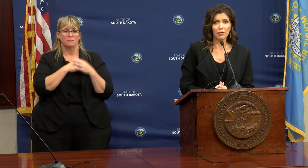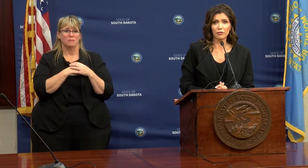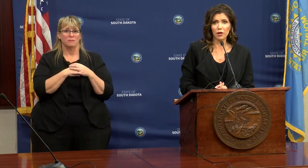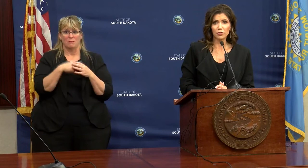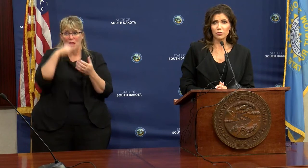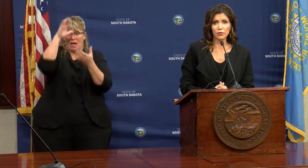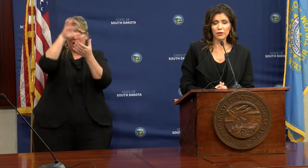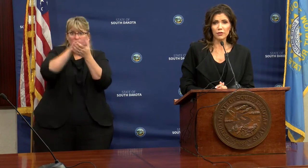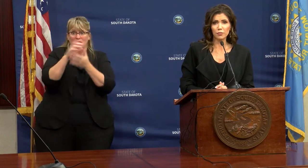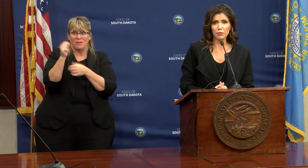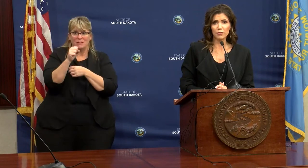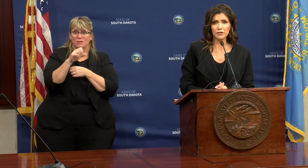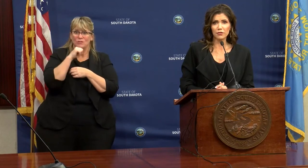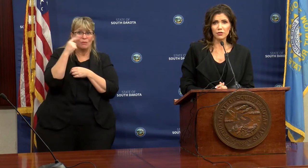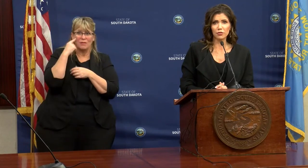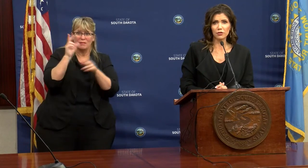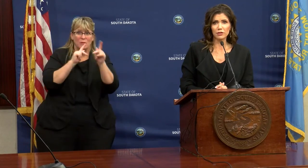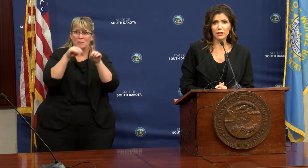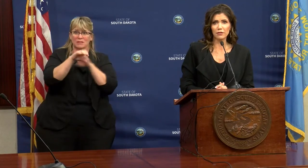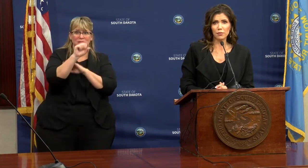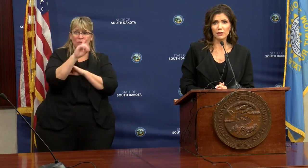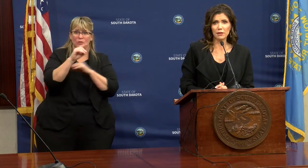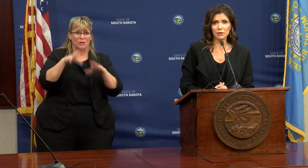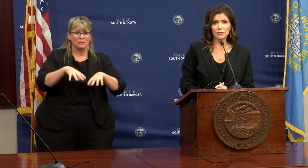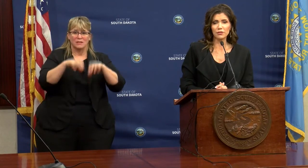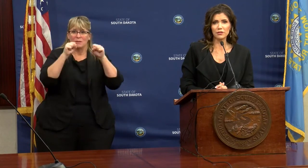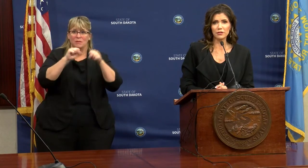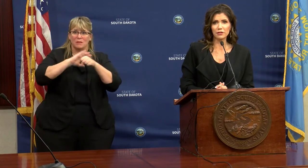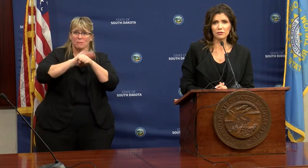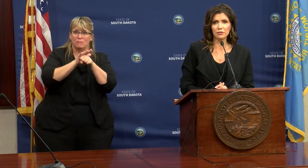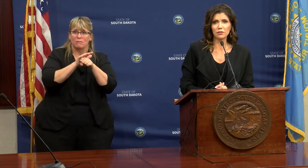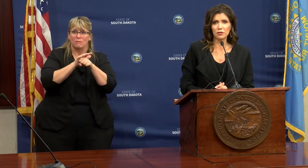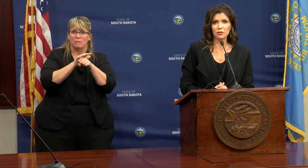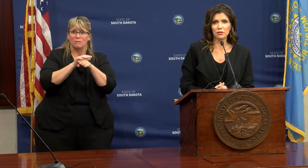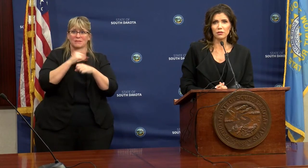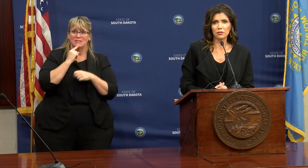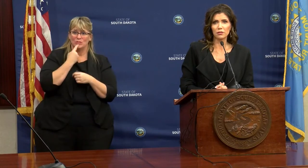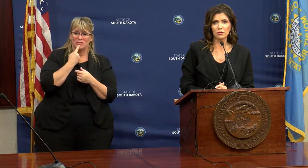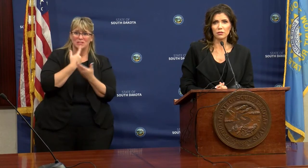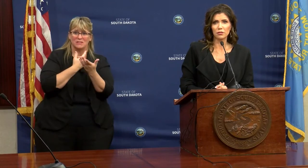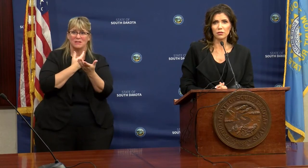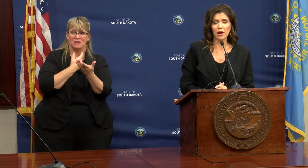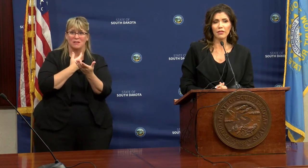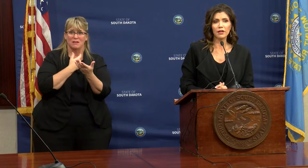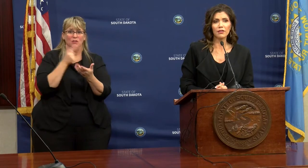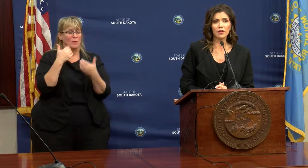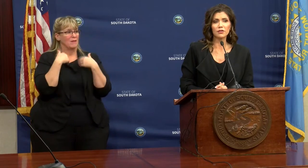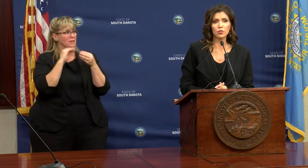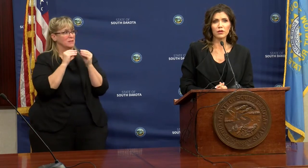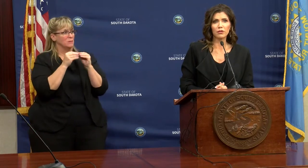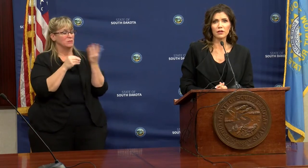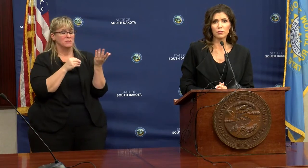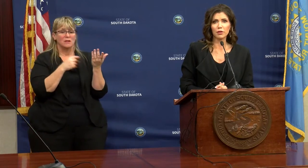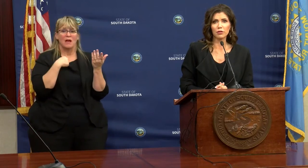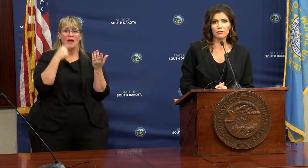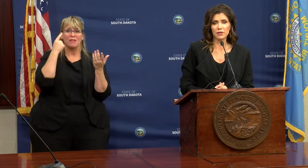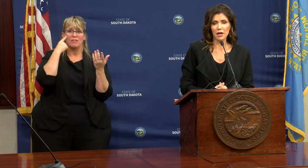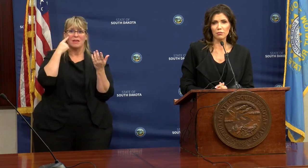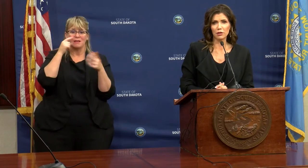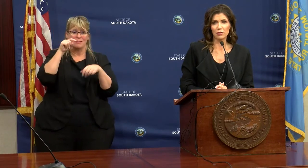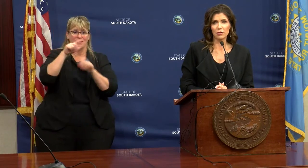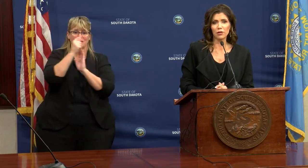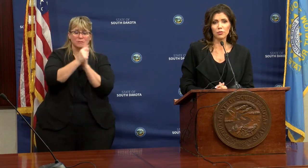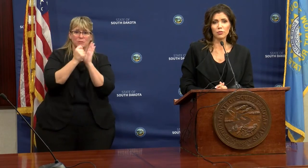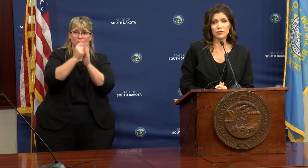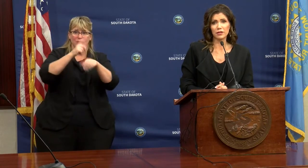believe they are. You don't think that the people of South Dakota are taking the pandemic seriously? Do you think we'd have these, these kinds of numbers? I think that we are in a period of